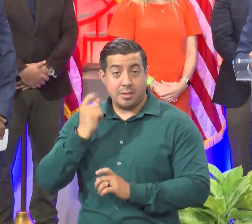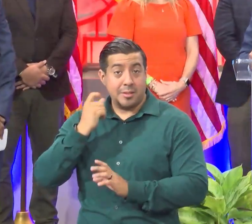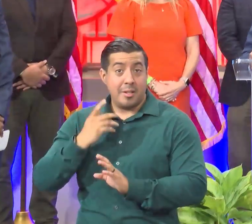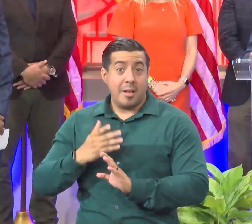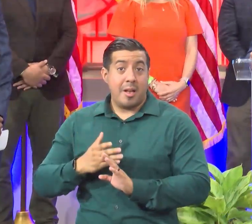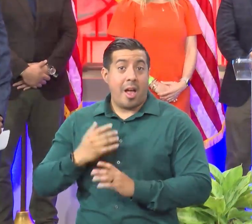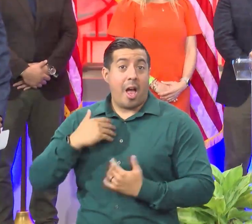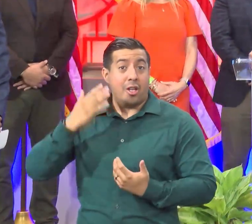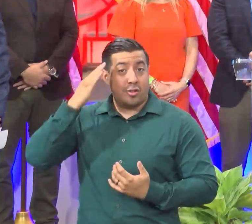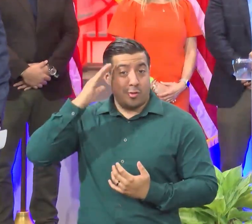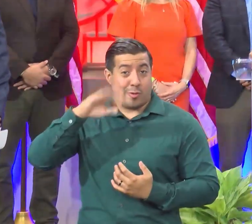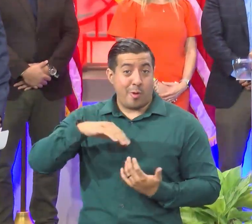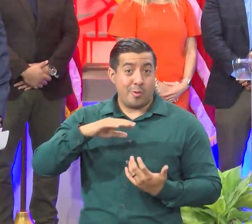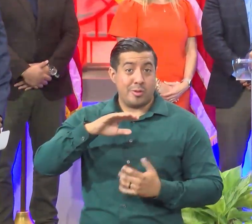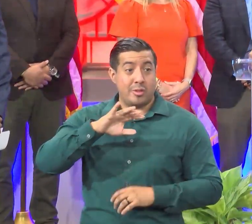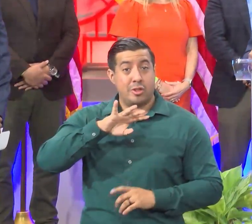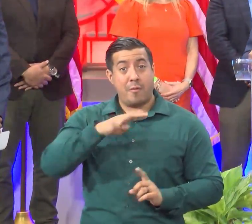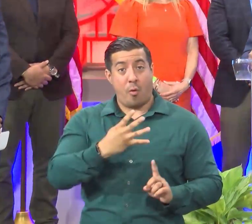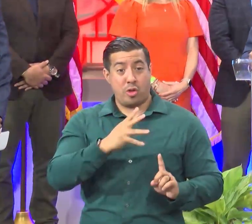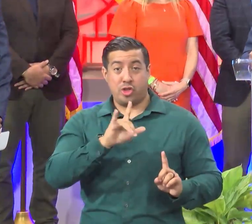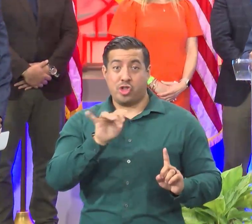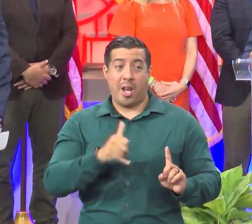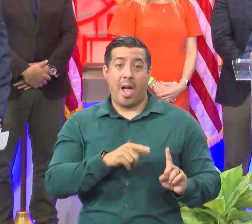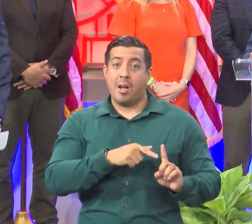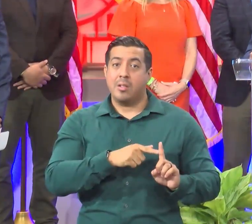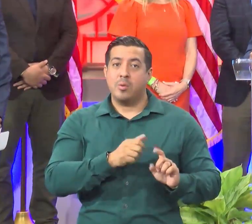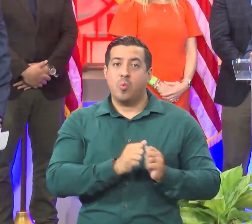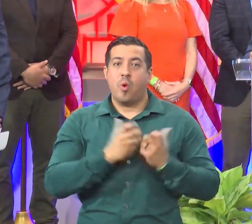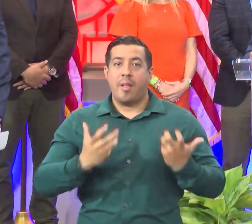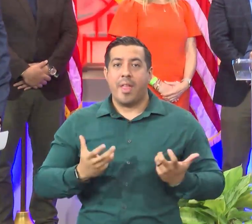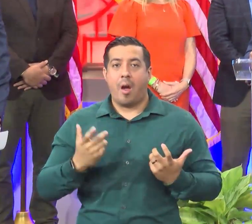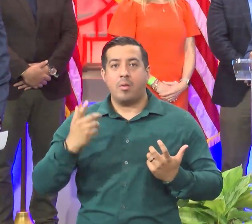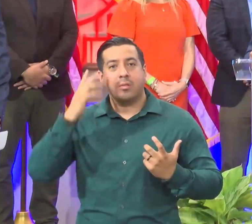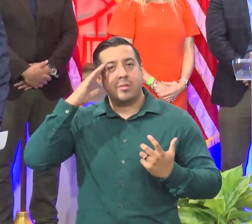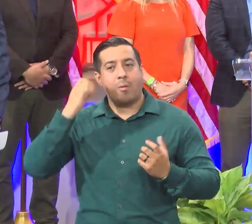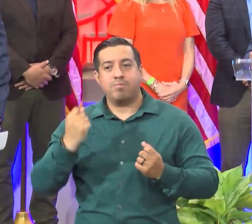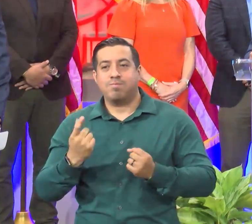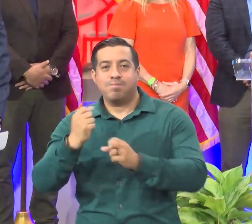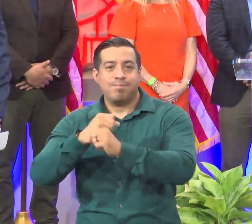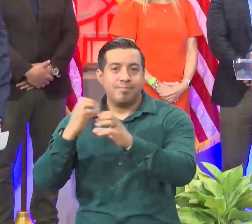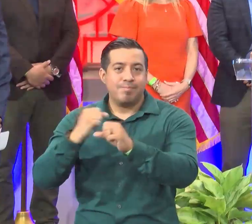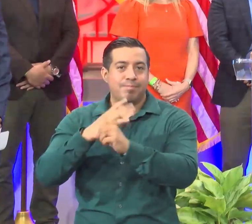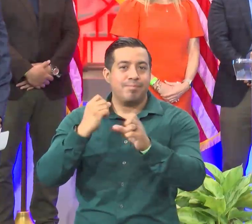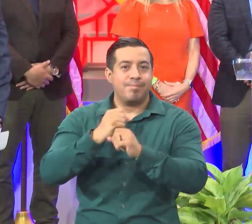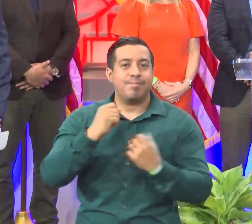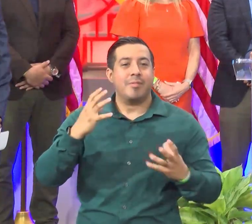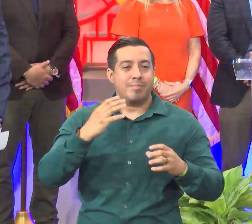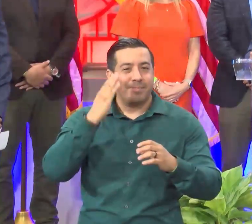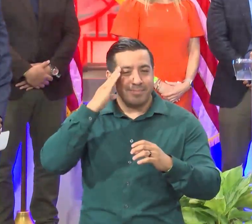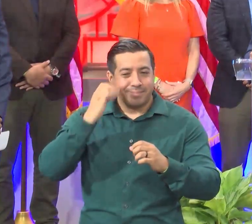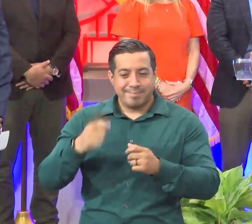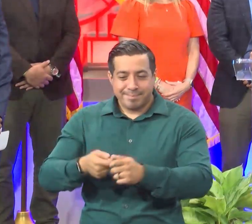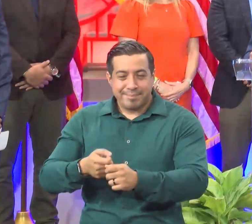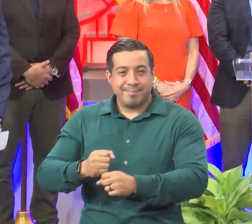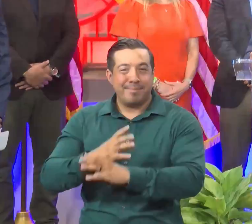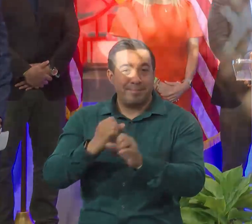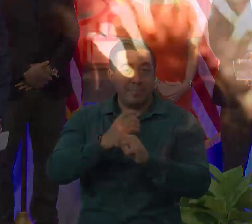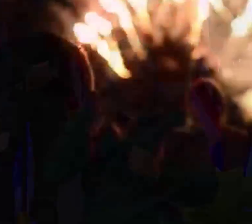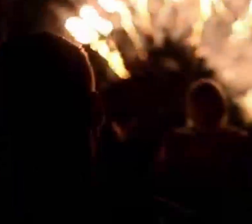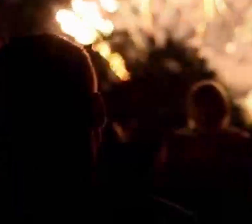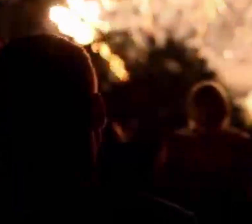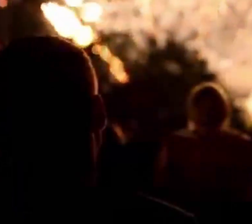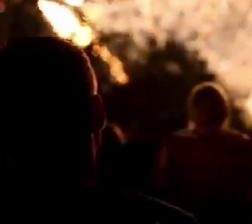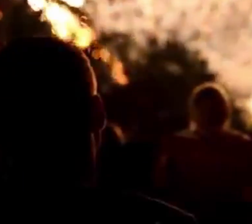No 4th of July celebration would be complete without fireworks. And I'm happy to report that our friends at Reliant